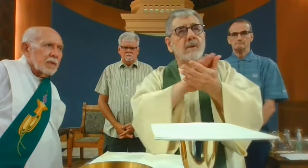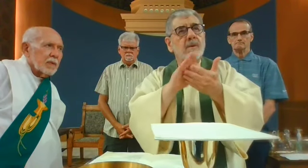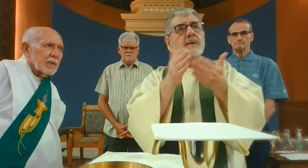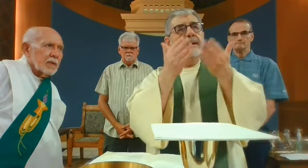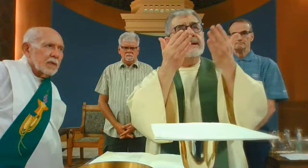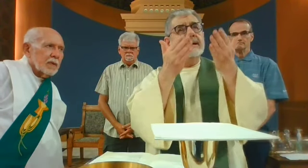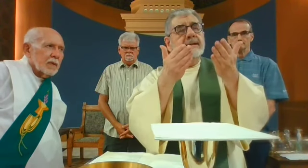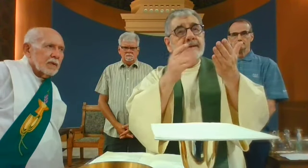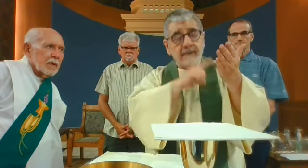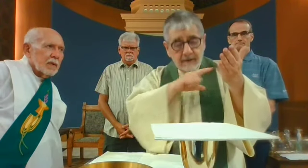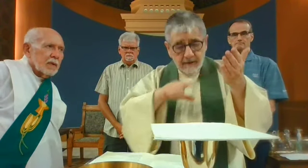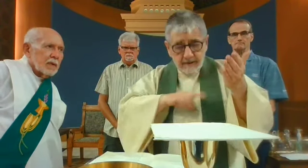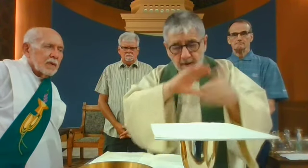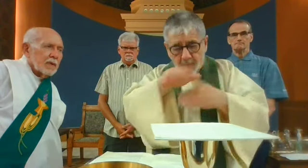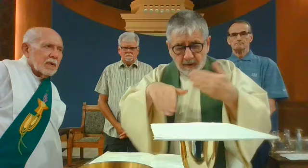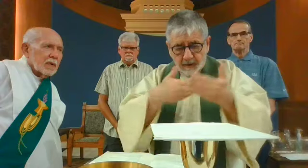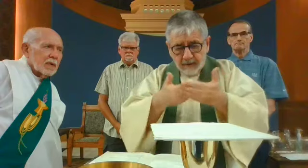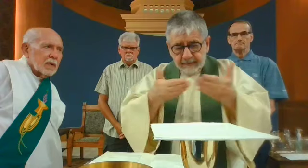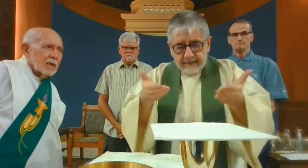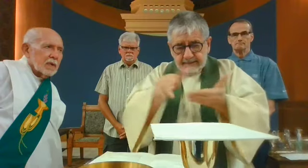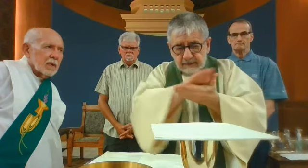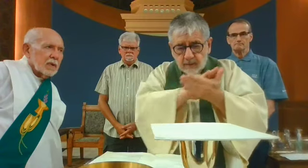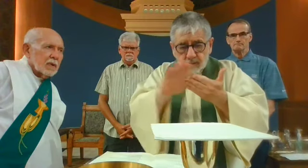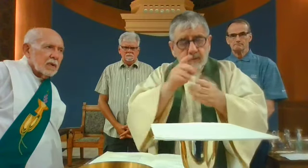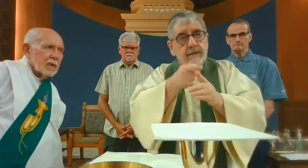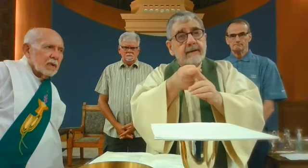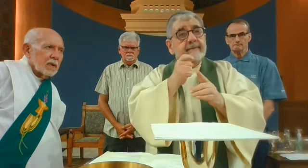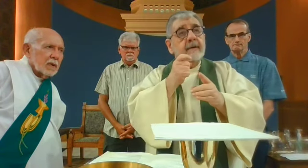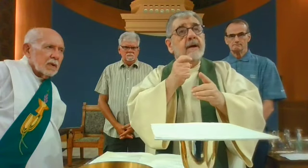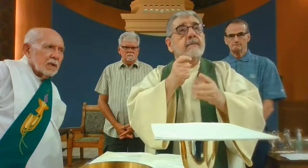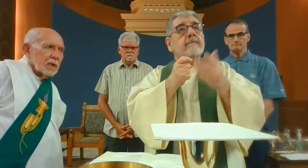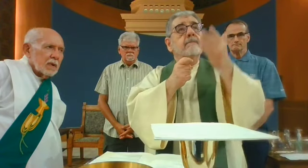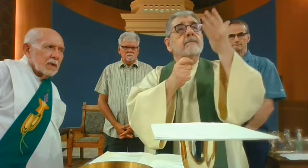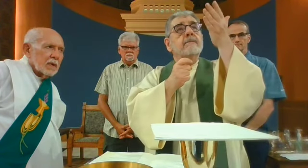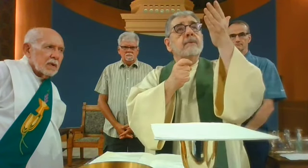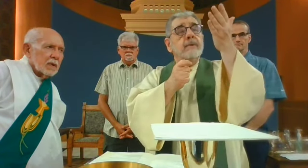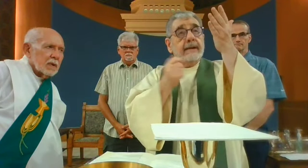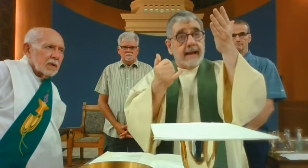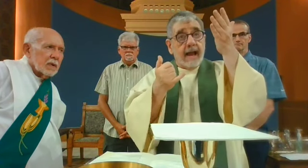you are indeed holy, O Lord, the fount of all holiness.